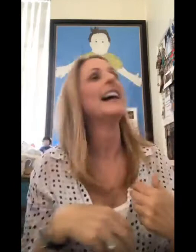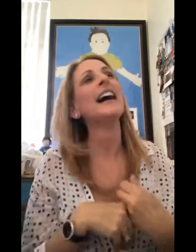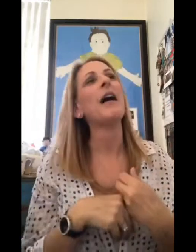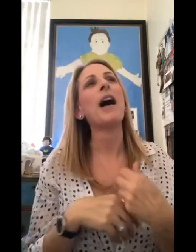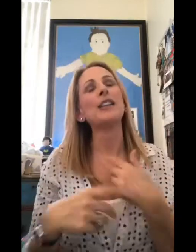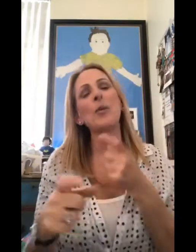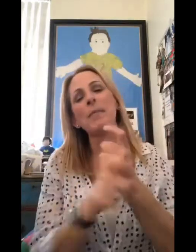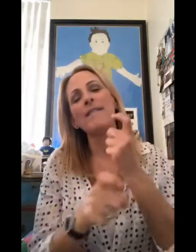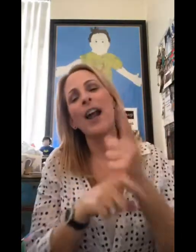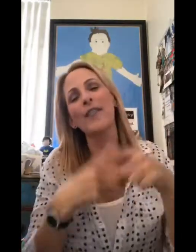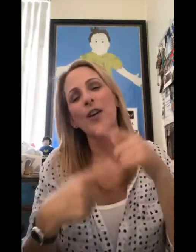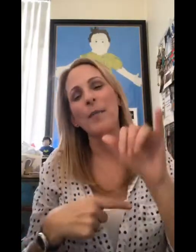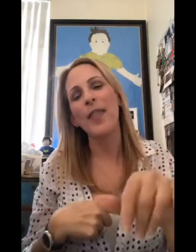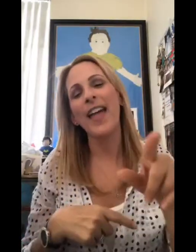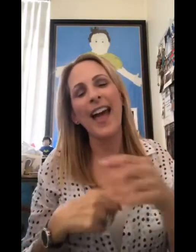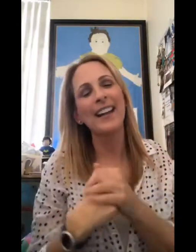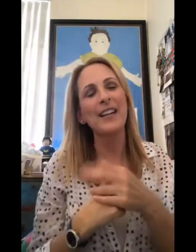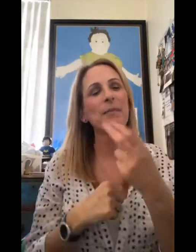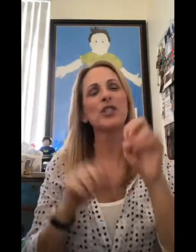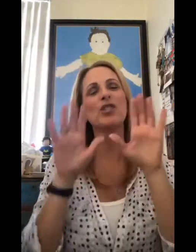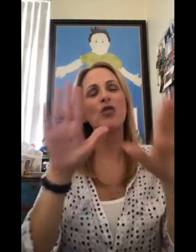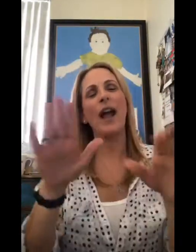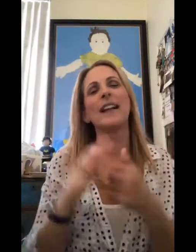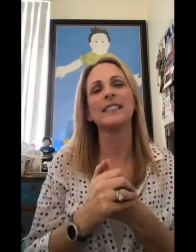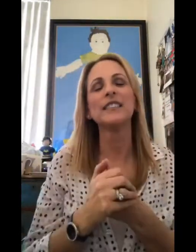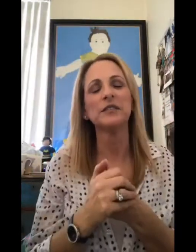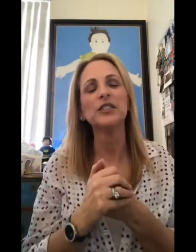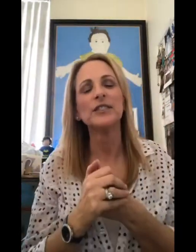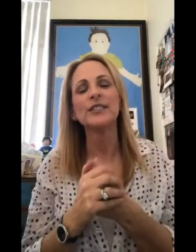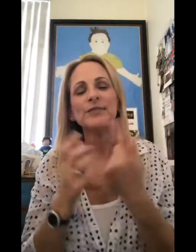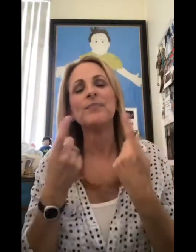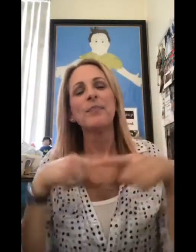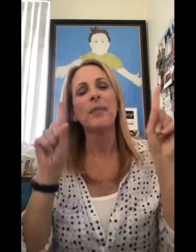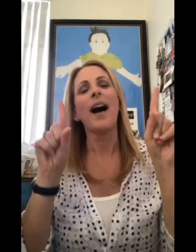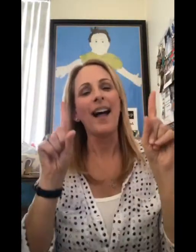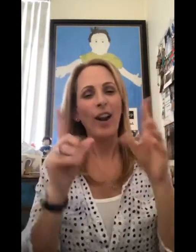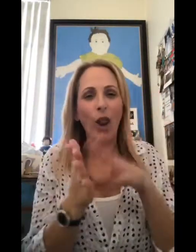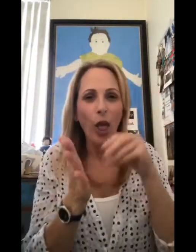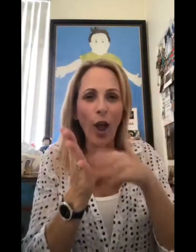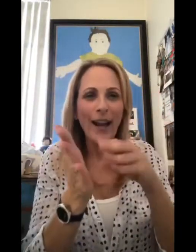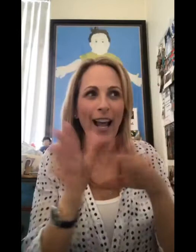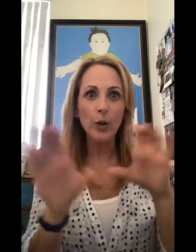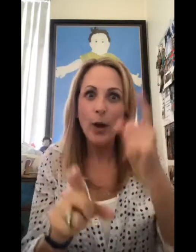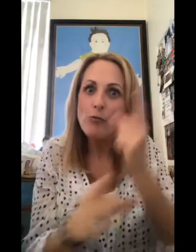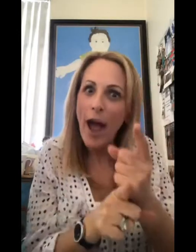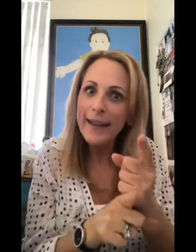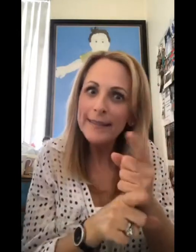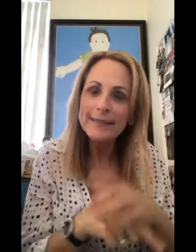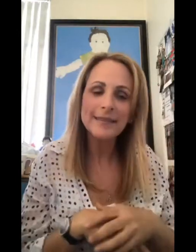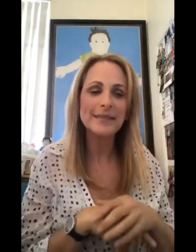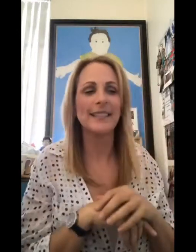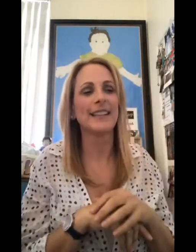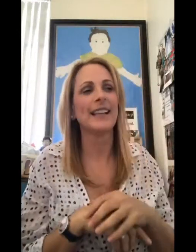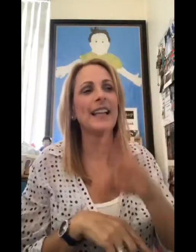problem there, and I make fun of that with her, but she's great. And she's been learning sign language and doing it right.